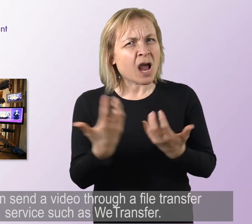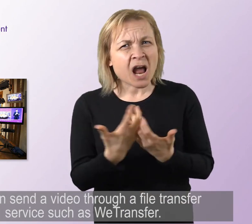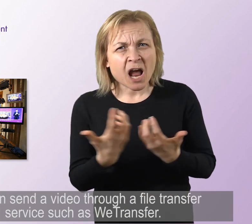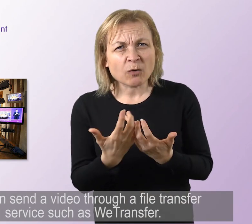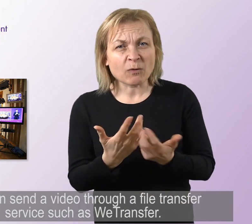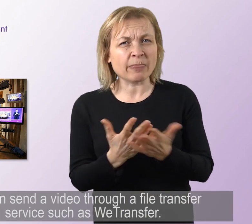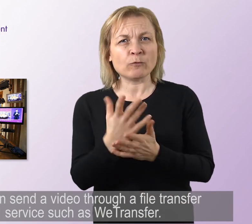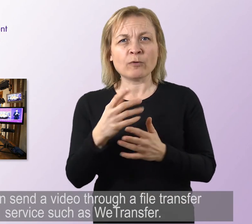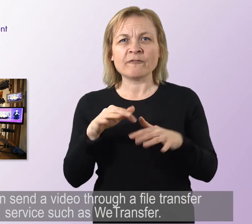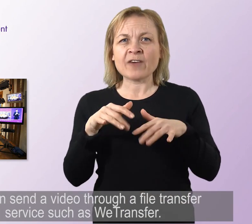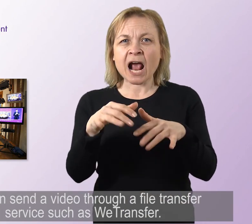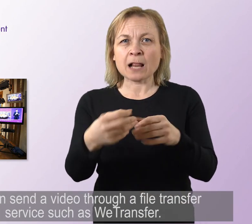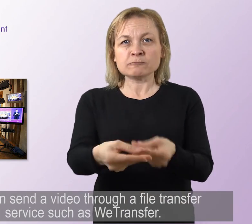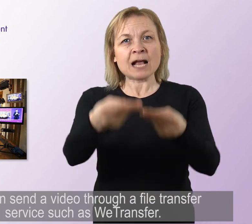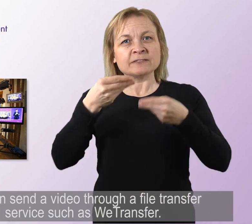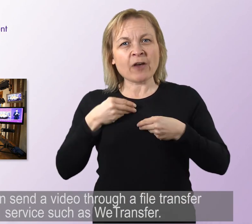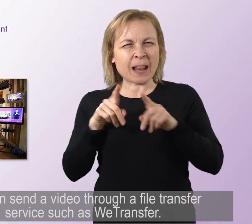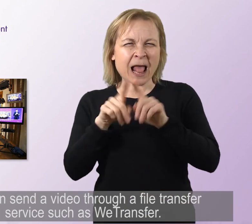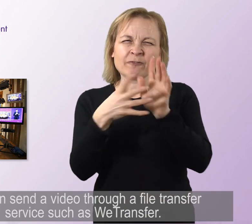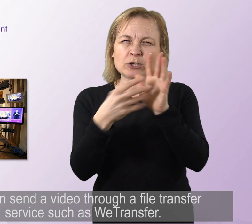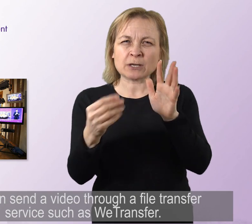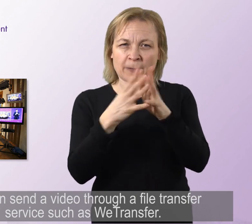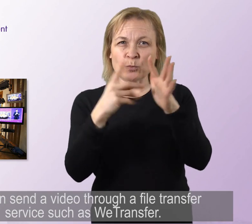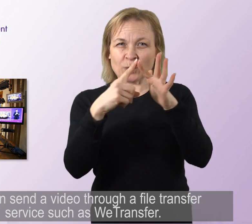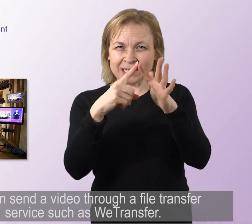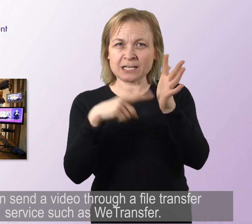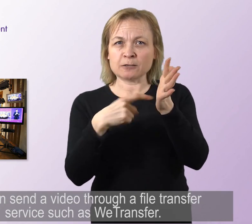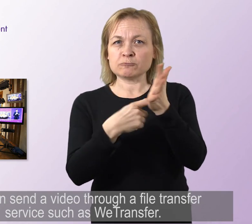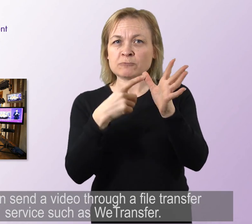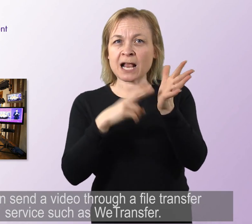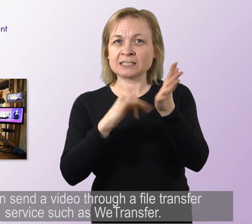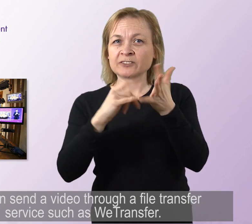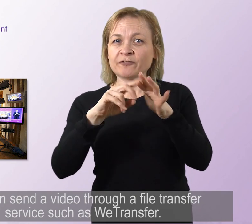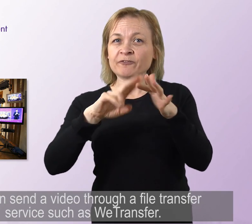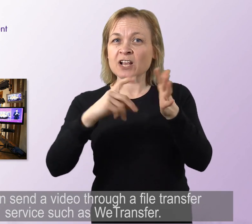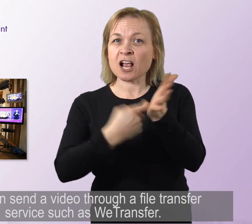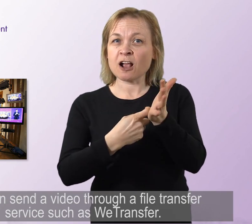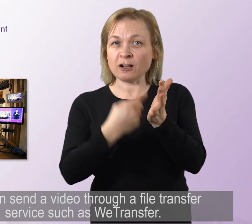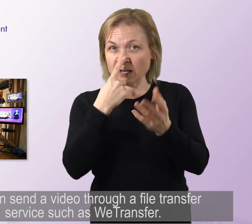You can send a video through a file transfer service such as WeTransfer